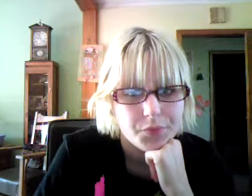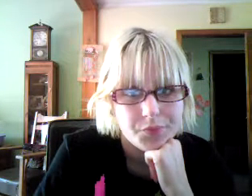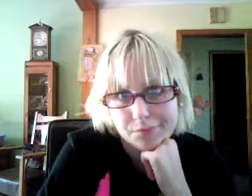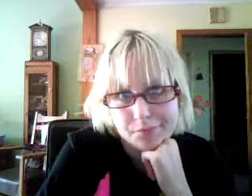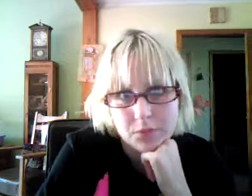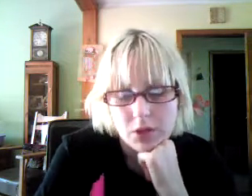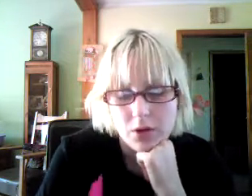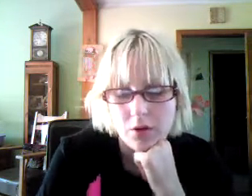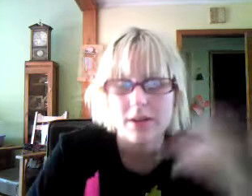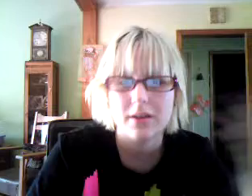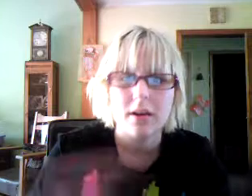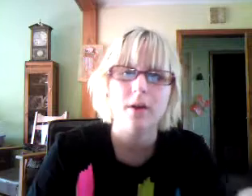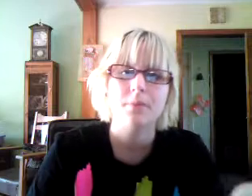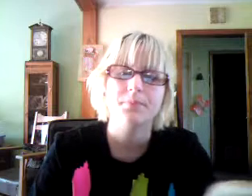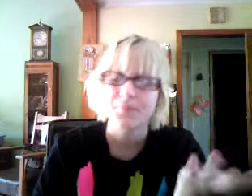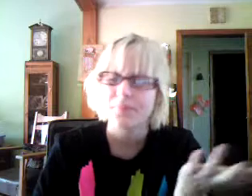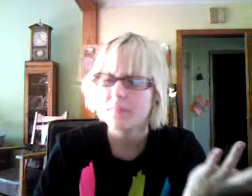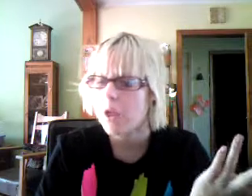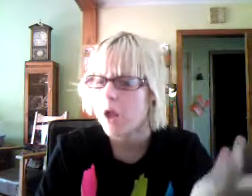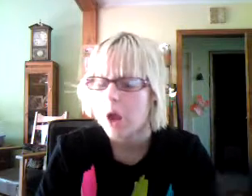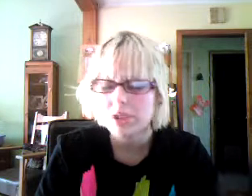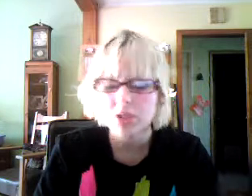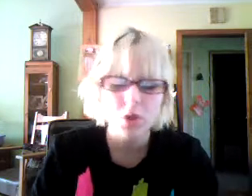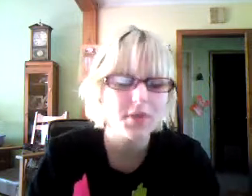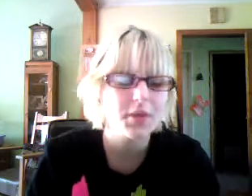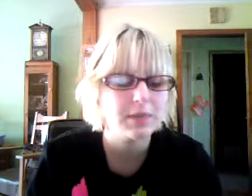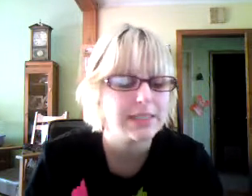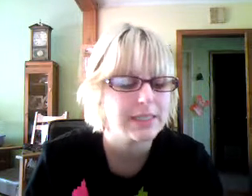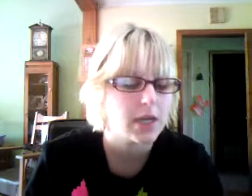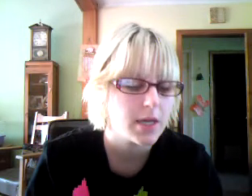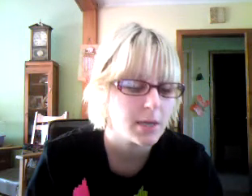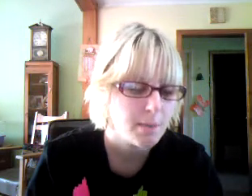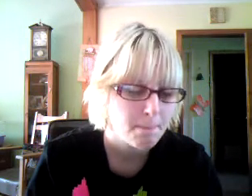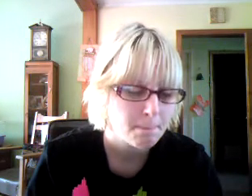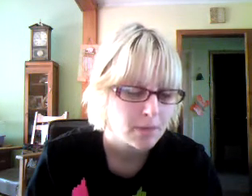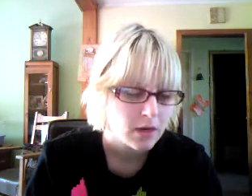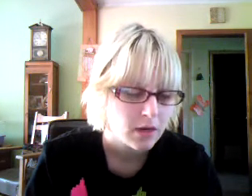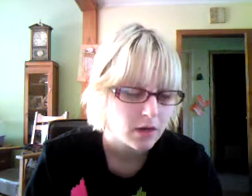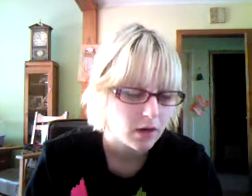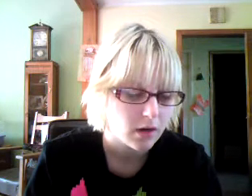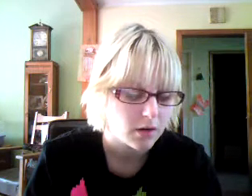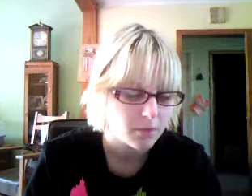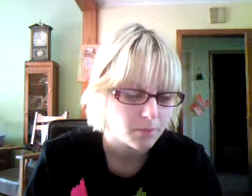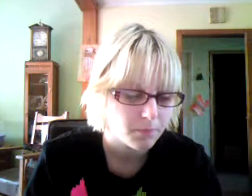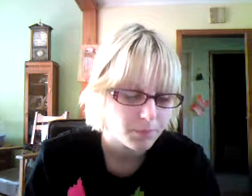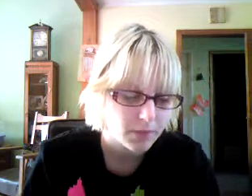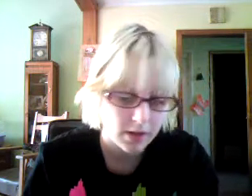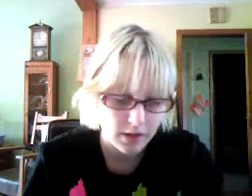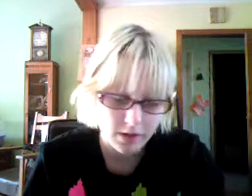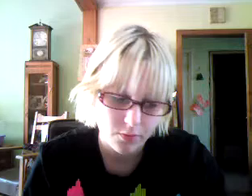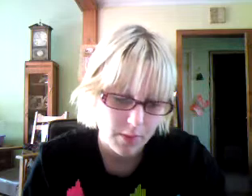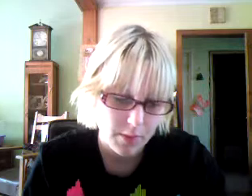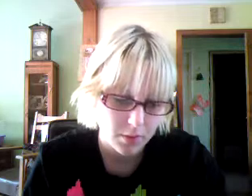So, you know, and, um, I was told that there was a study, um, I, I don't remember